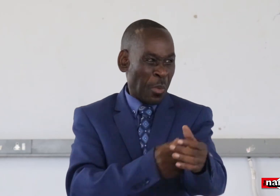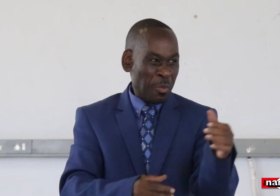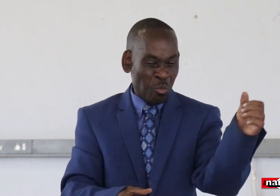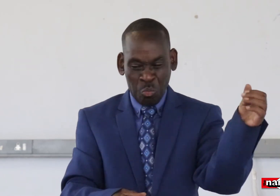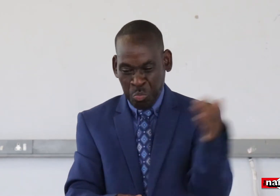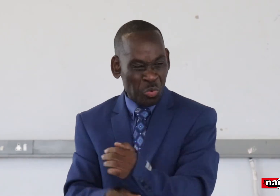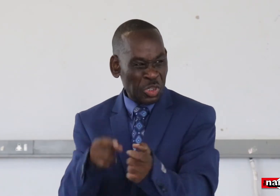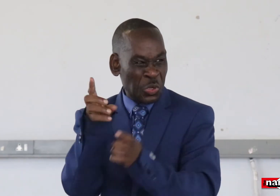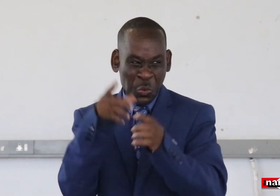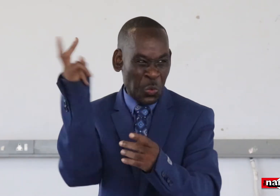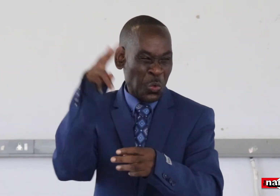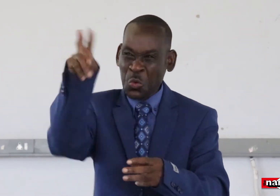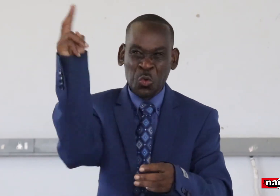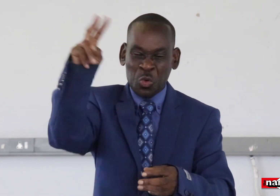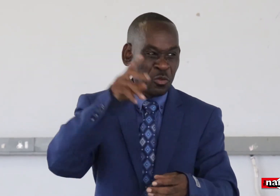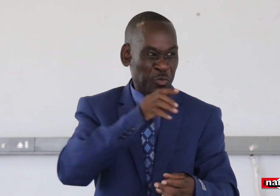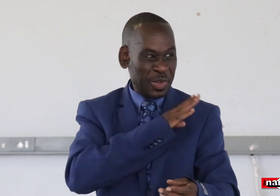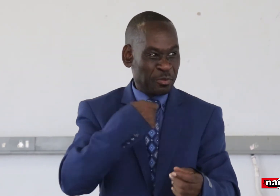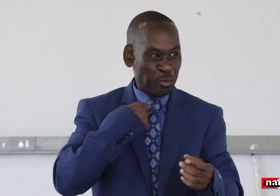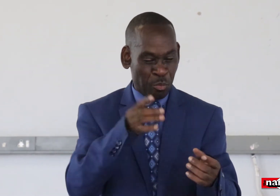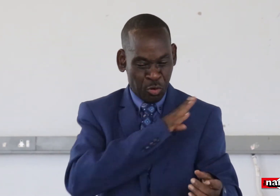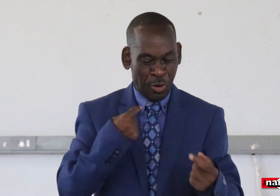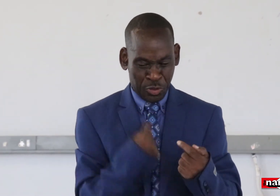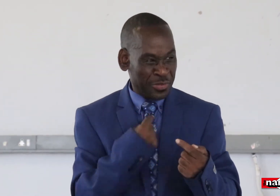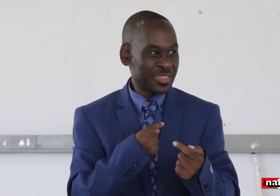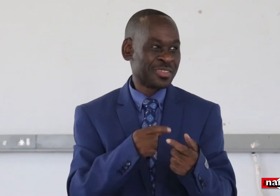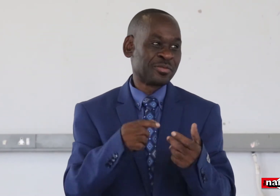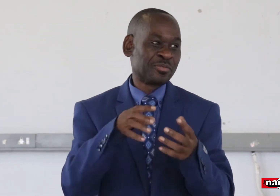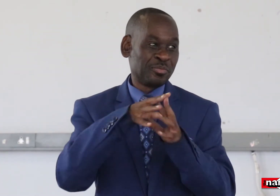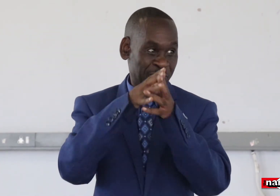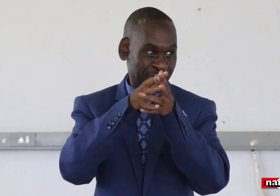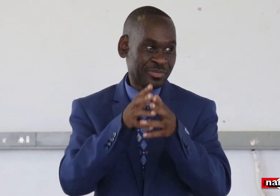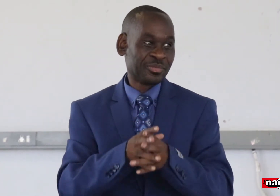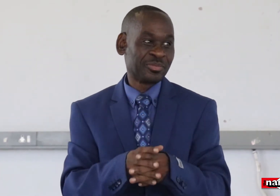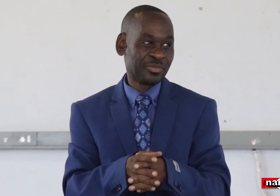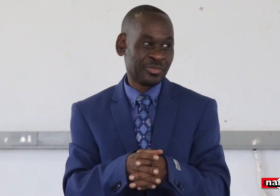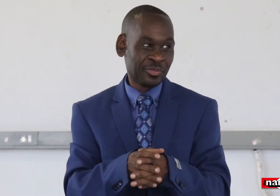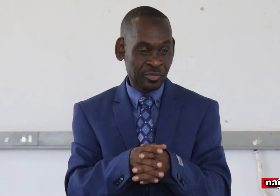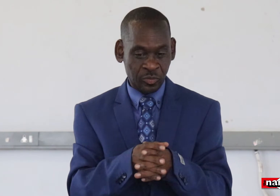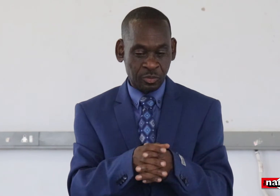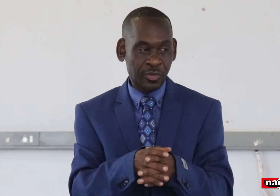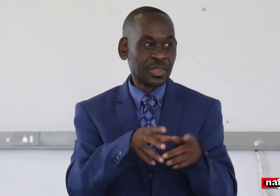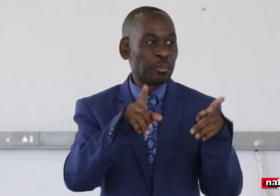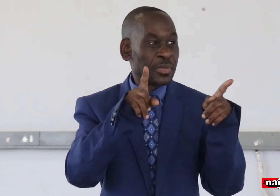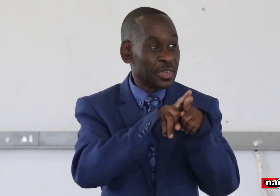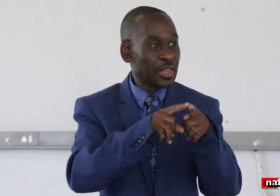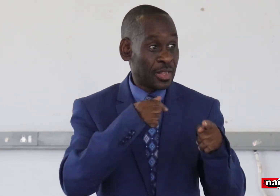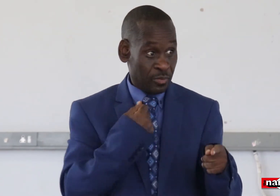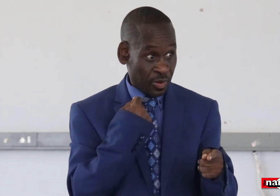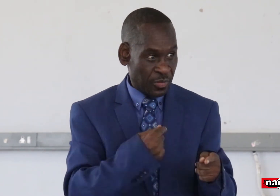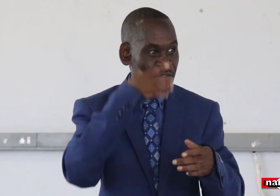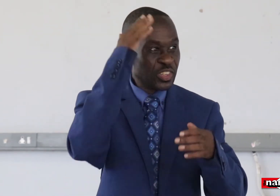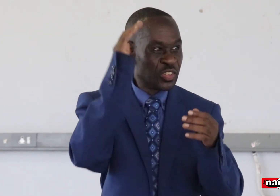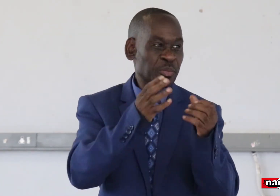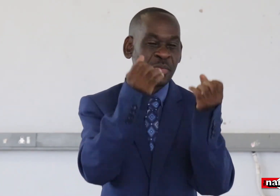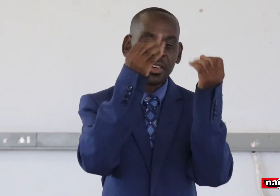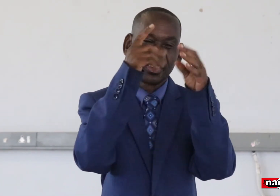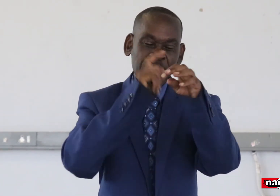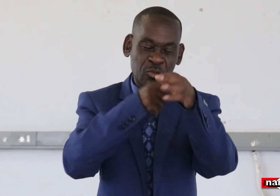But still, it seems that those people, they are ignoring the directive from the minister.